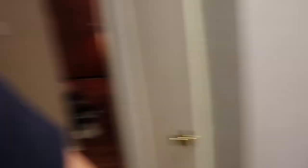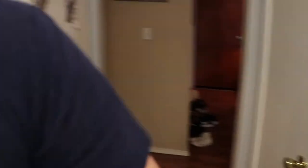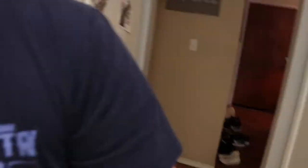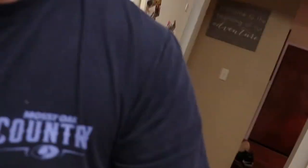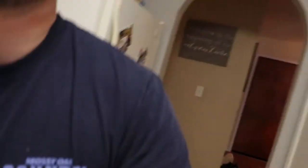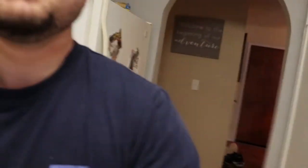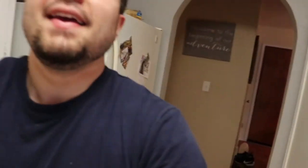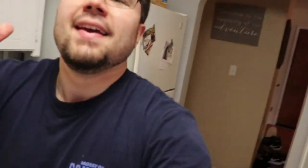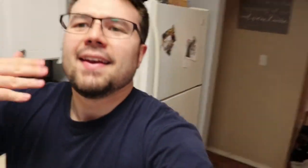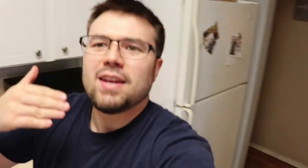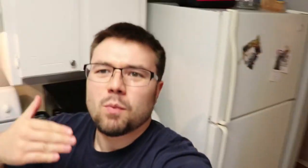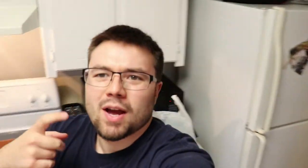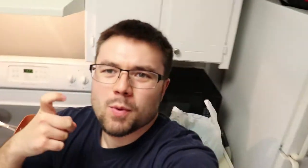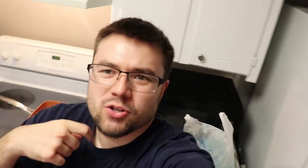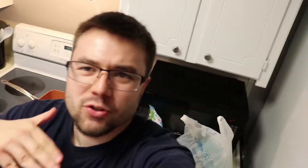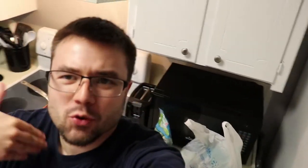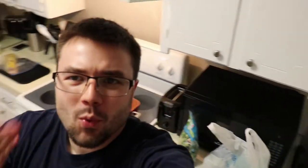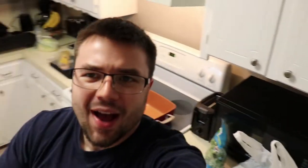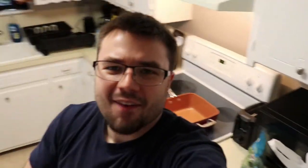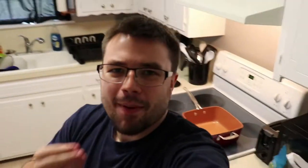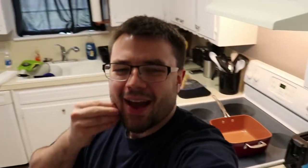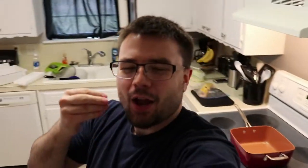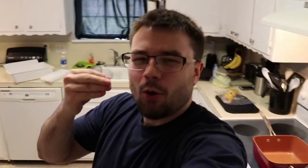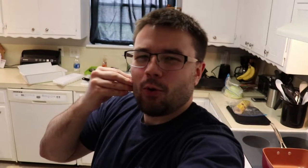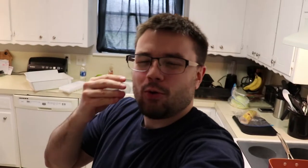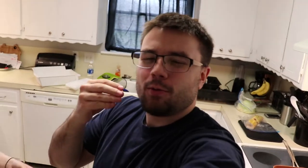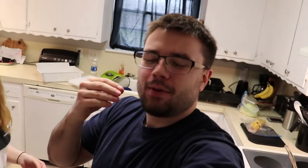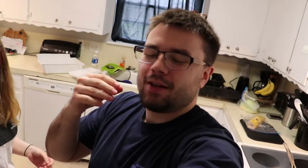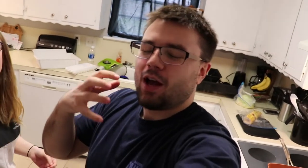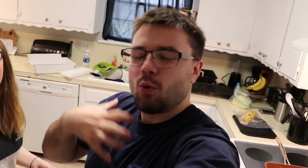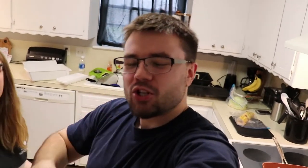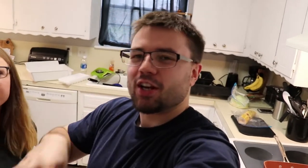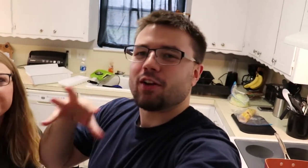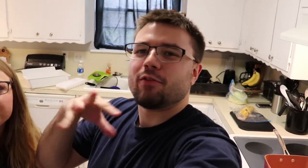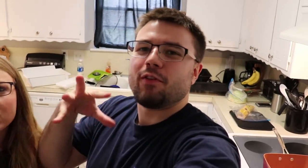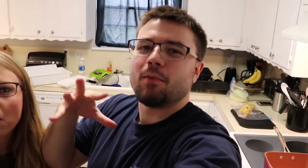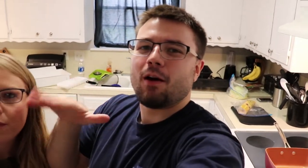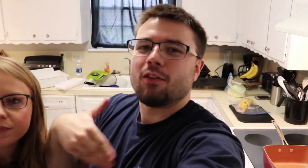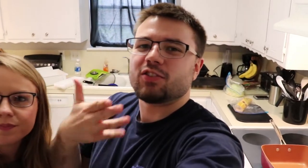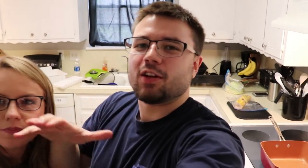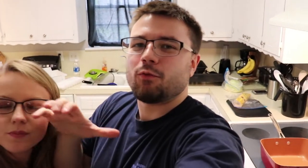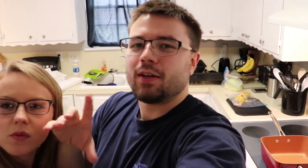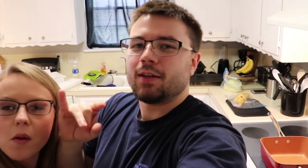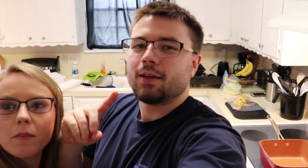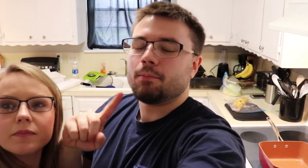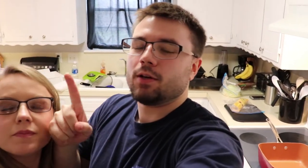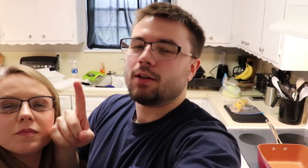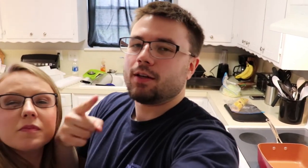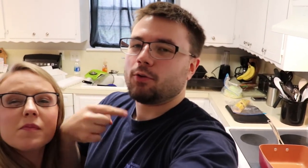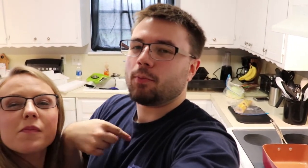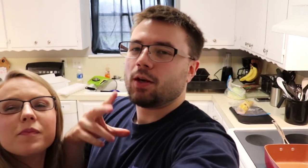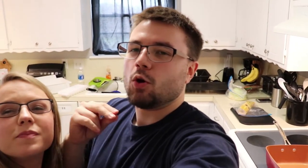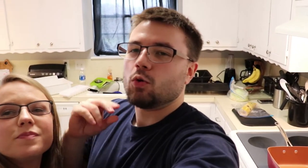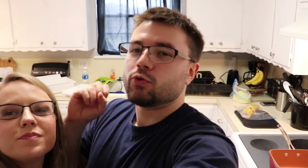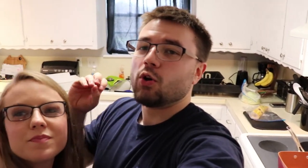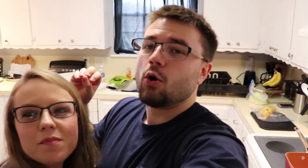All right Anyway, we just arrived back home. I wish I could have film all the stuff we did, but they told me no, so